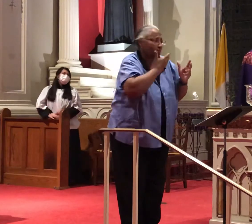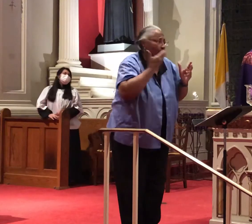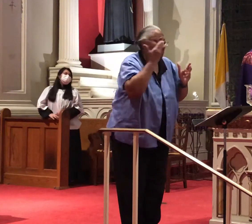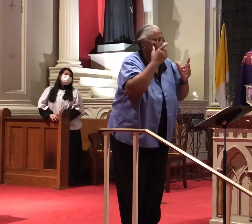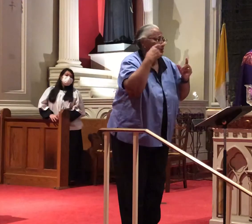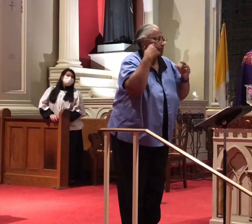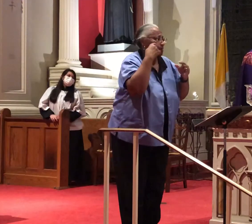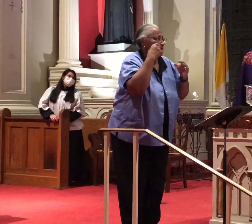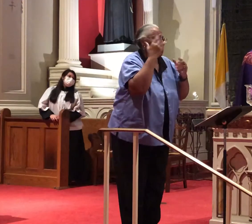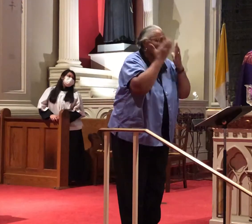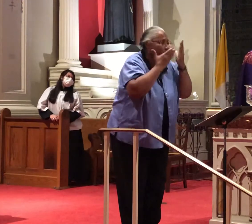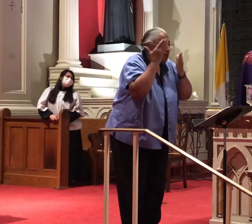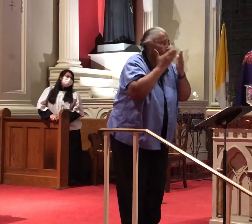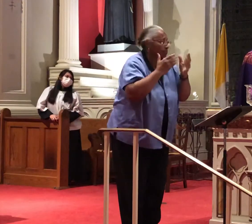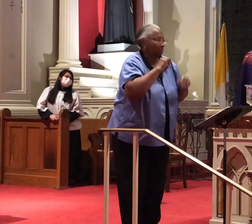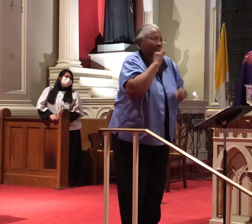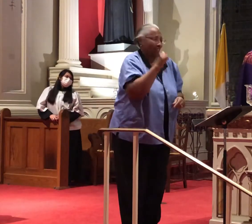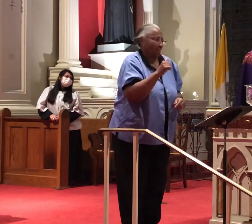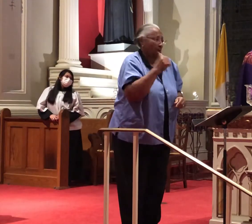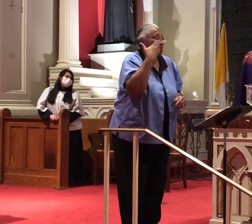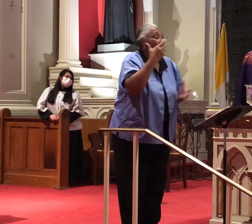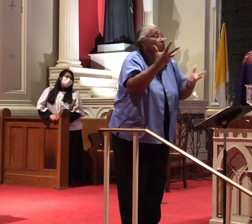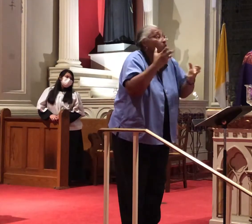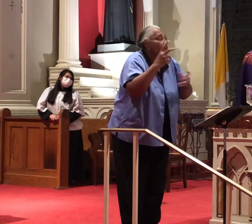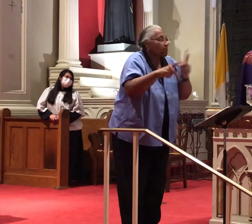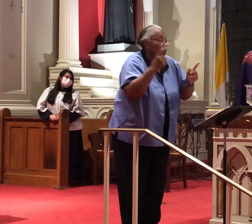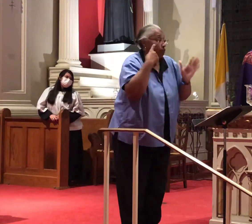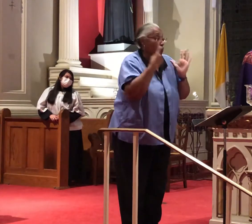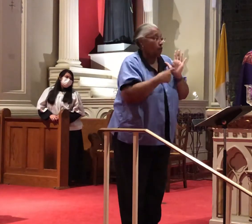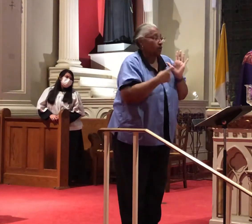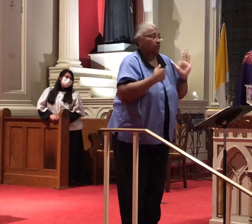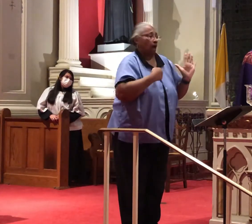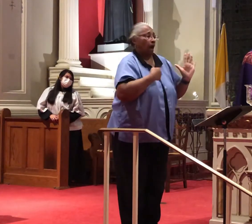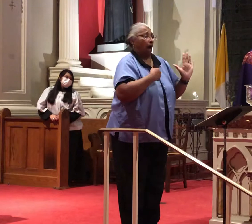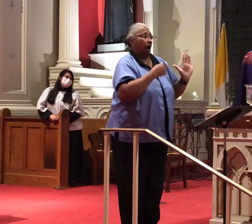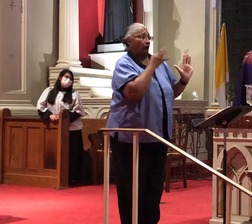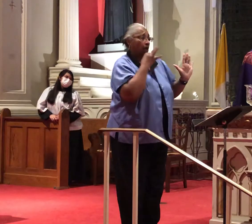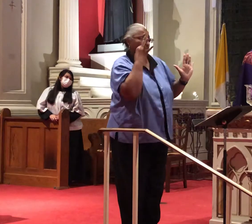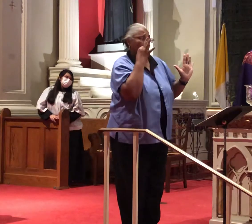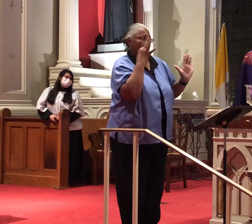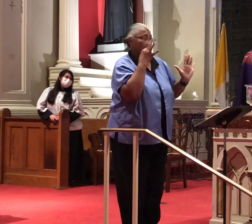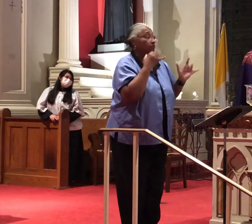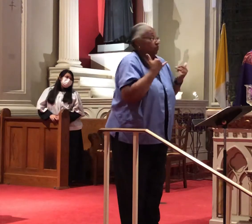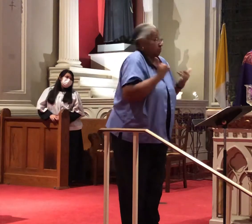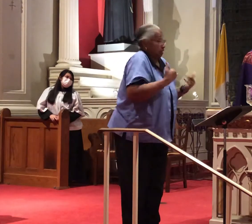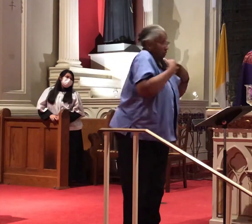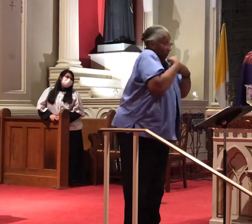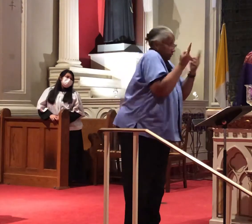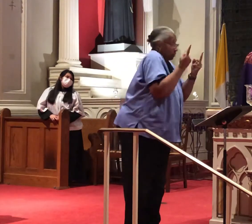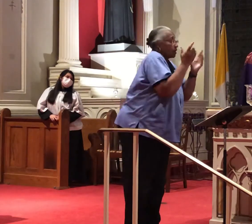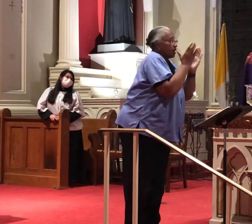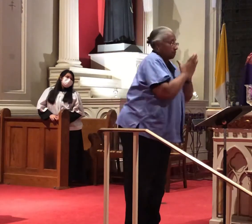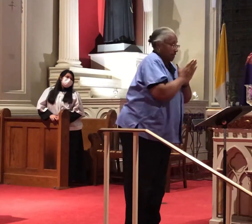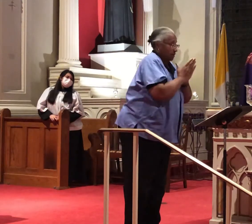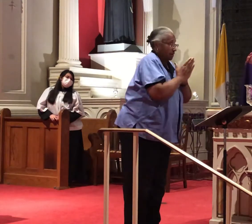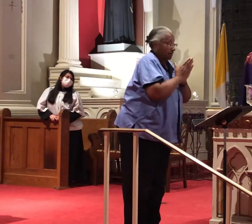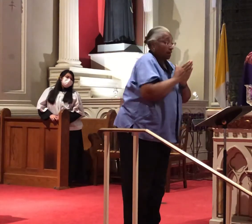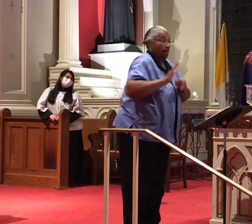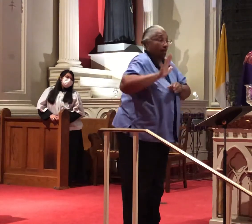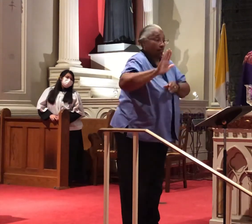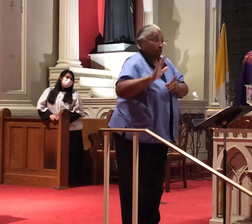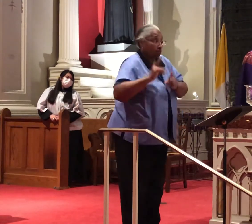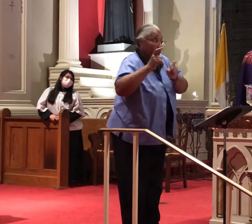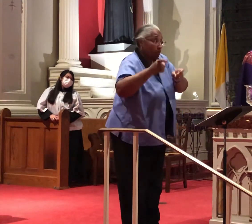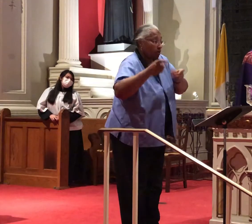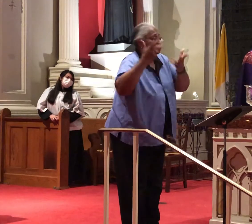appear to others to be fasted. Amen, I say to you, they have received their